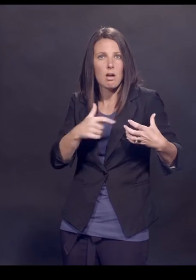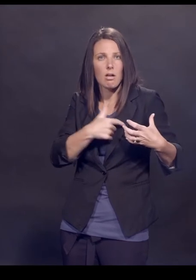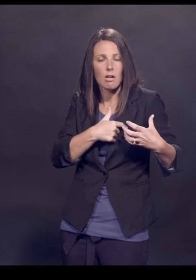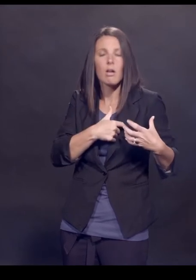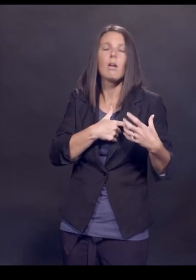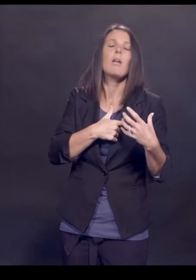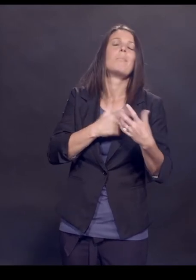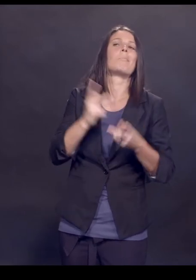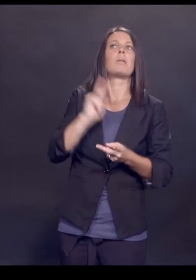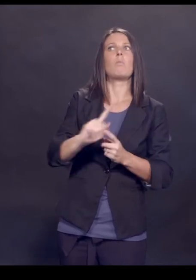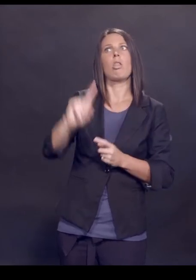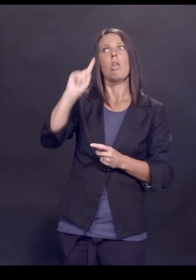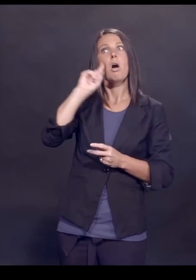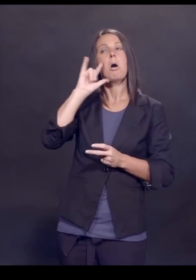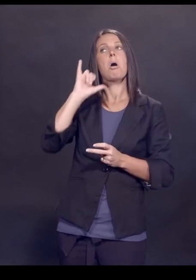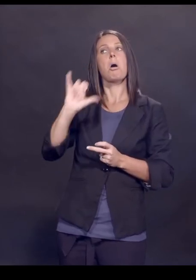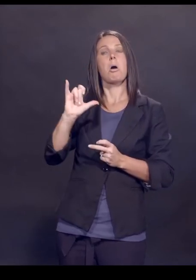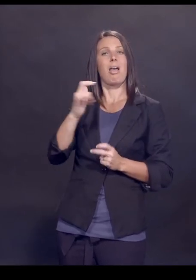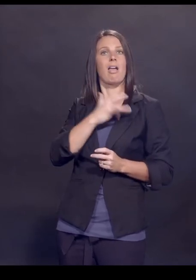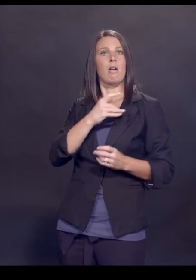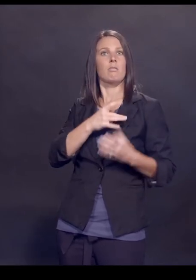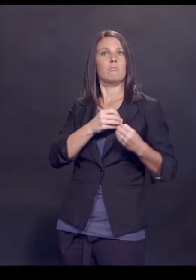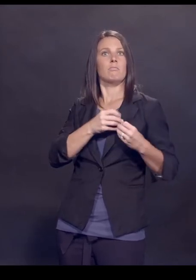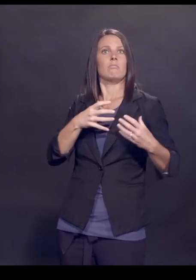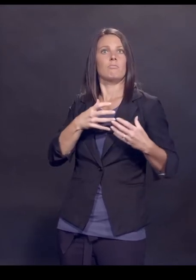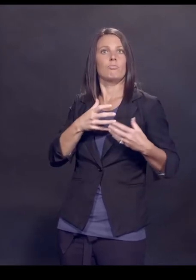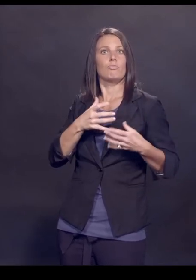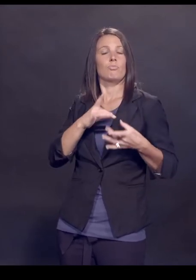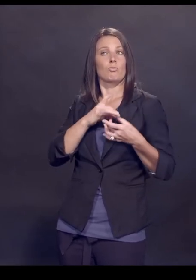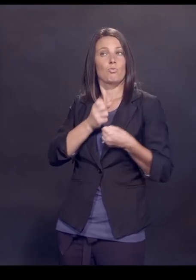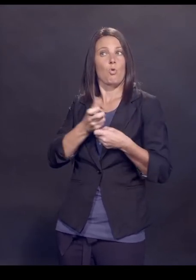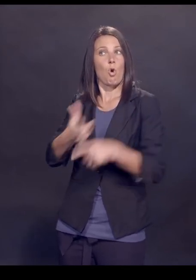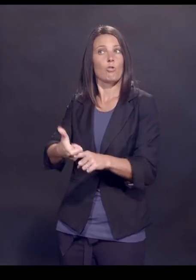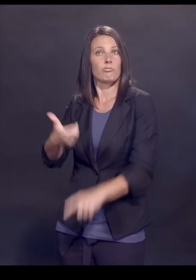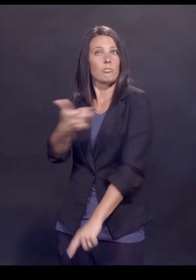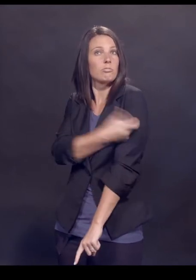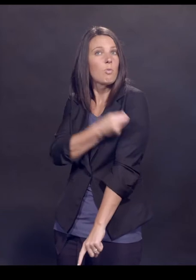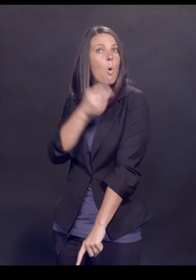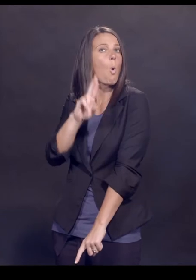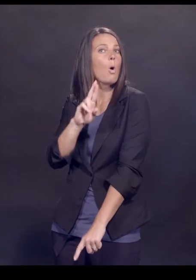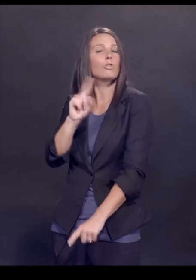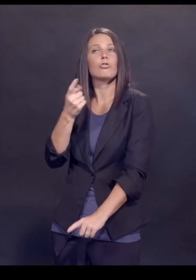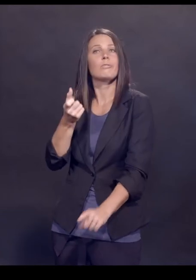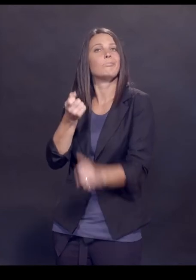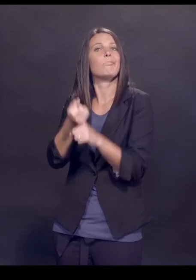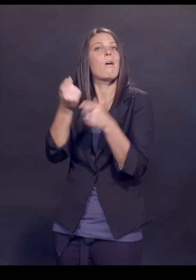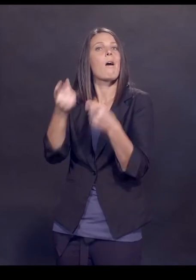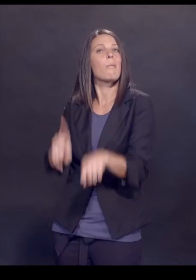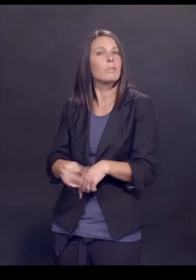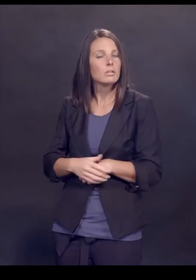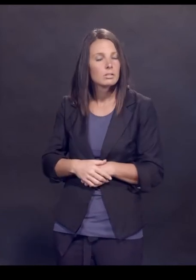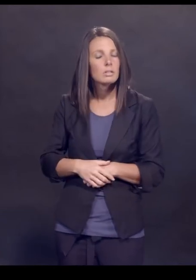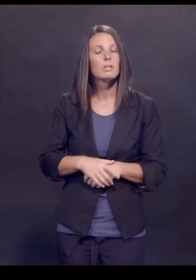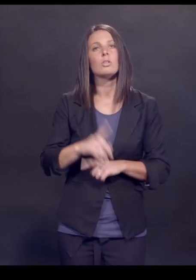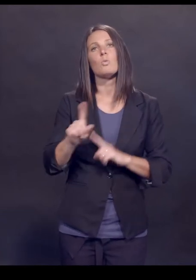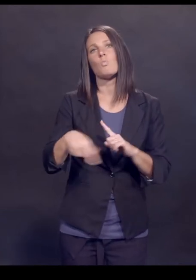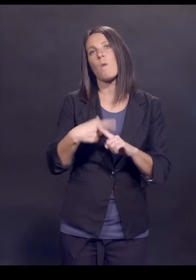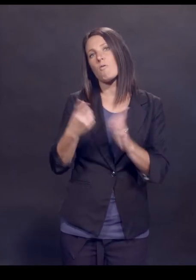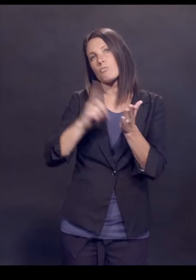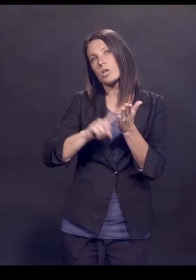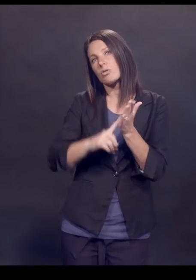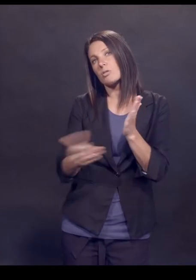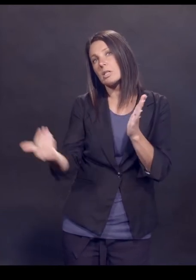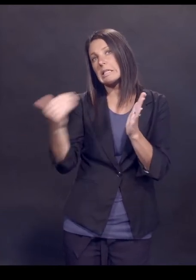again, the question was, was that causally associated with the vaccine or was it just coincidentally associated with the vaccine? And when studies were done, again,